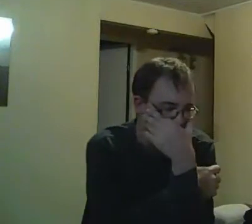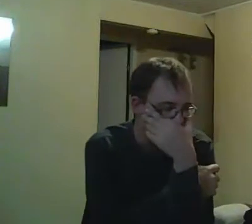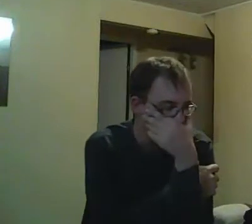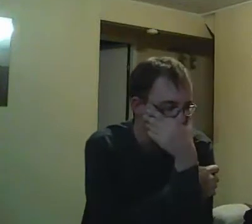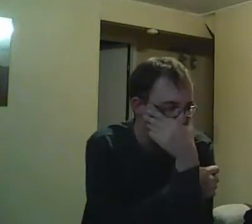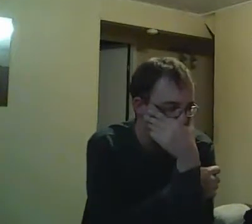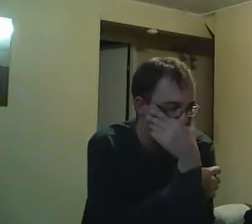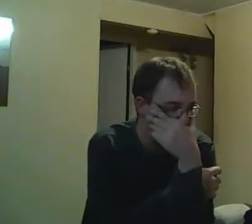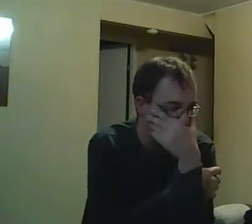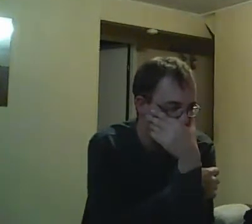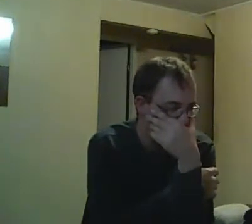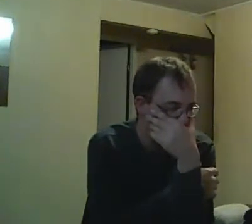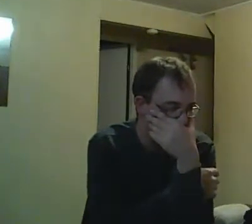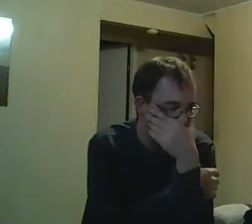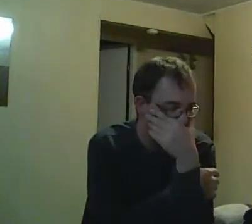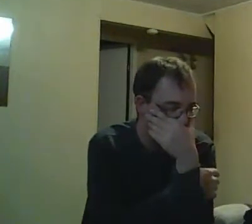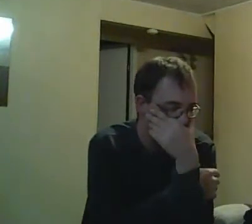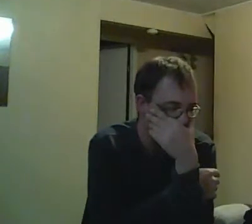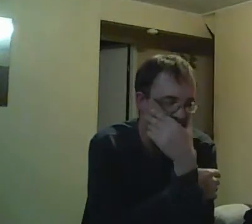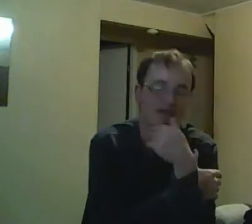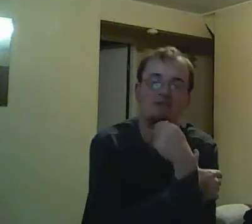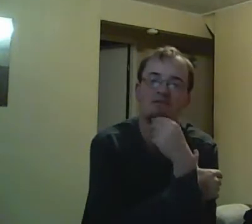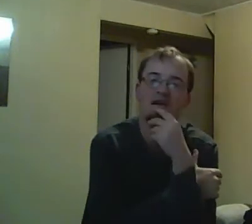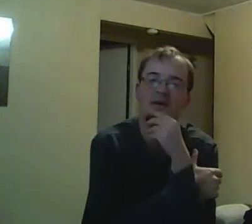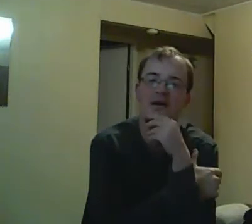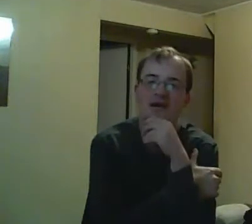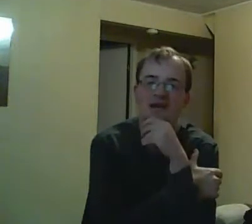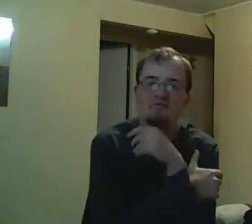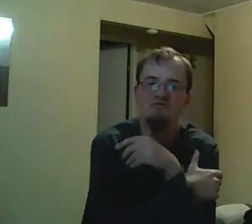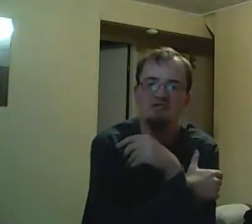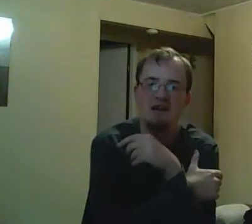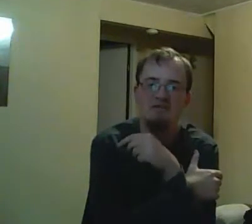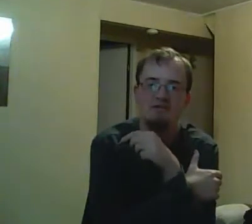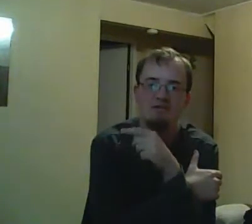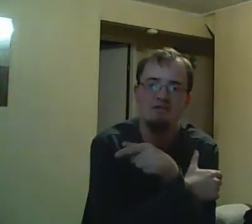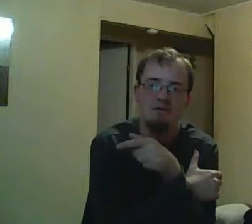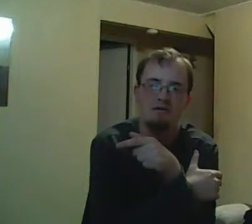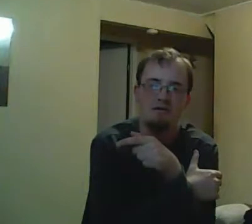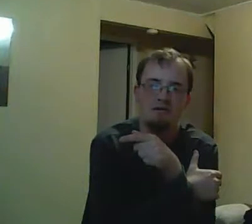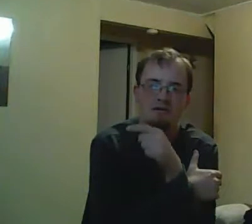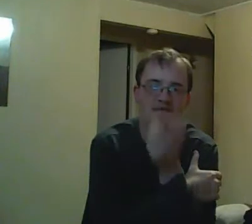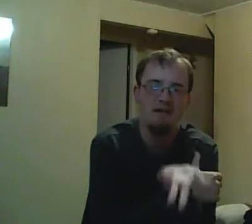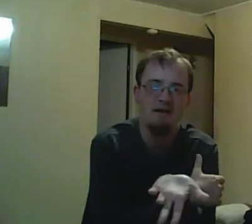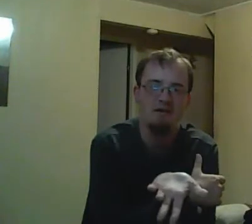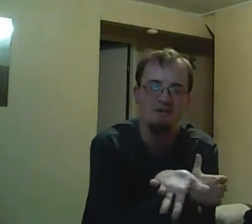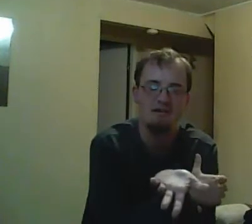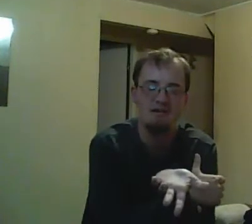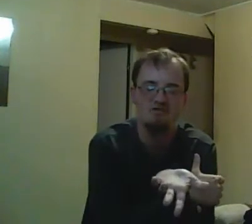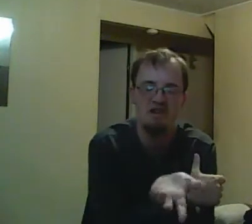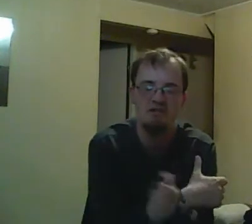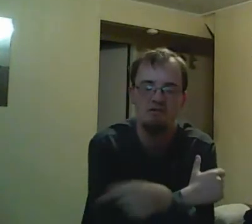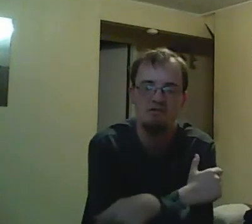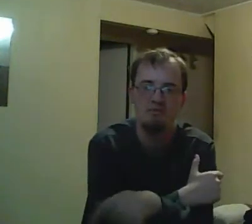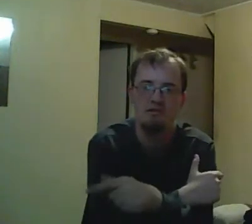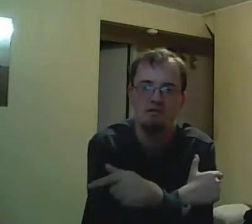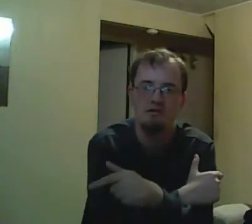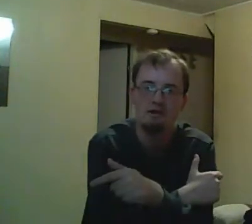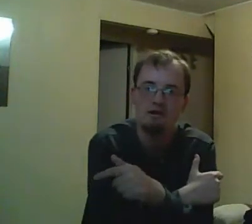fight. She kind of did, in a sense. But she didn't think that, you know, ripping away Toby's lunch tray was going to cause